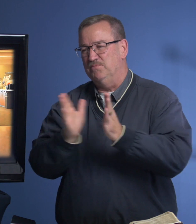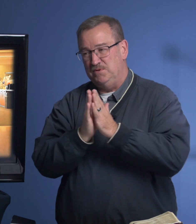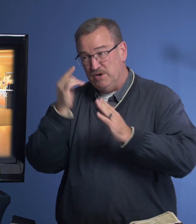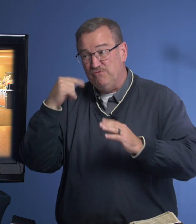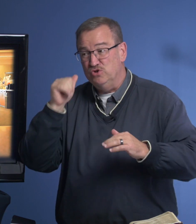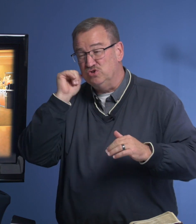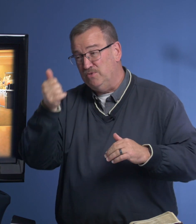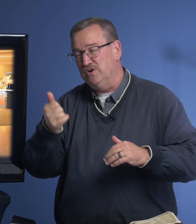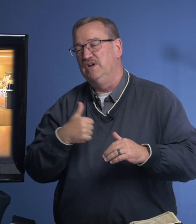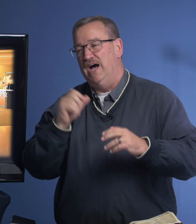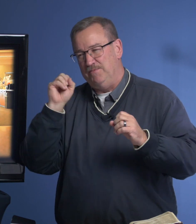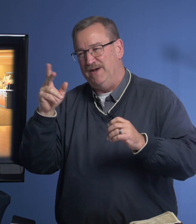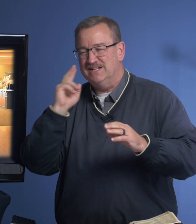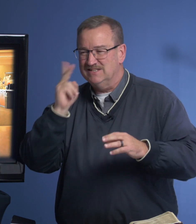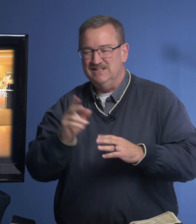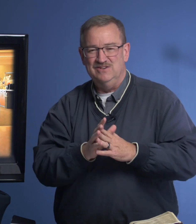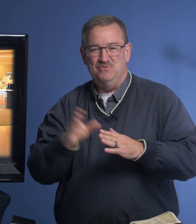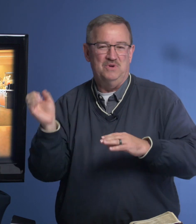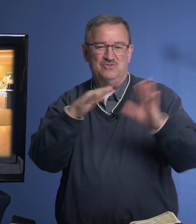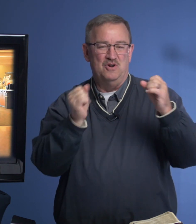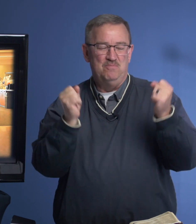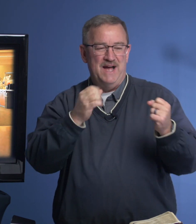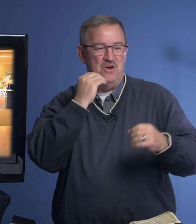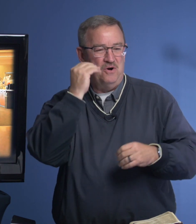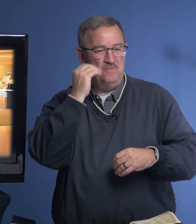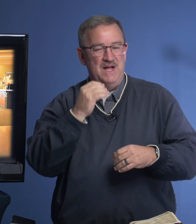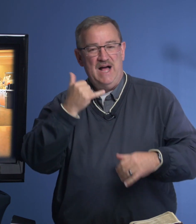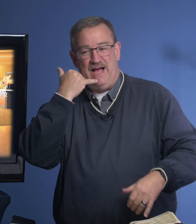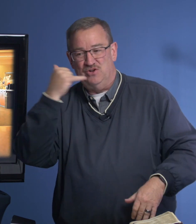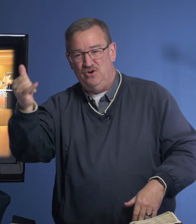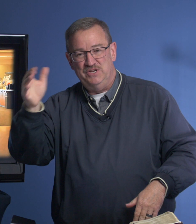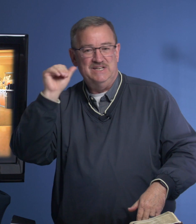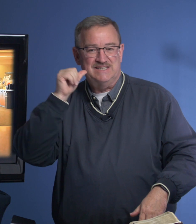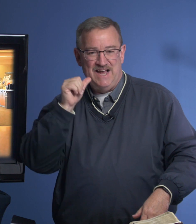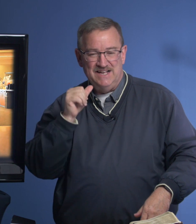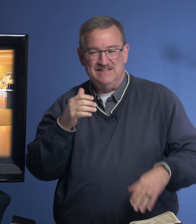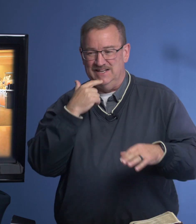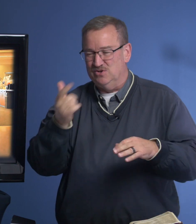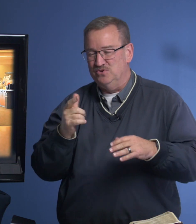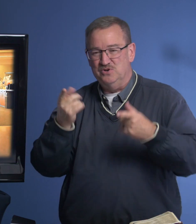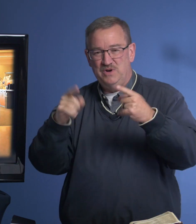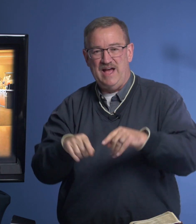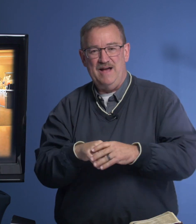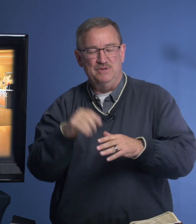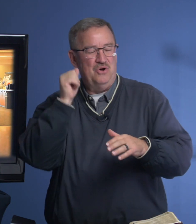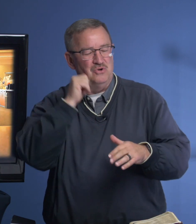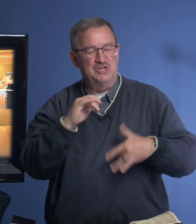I'm going to be praying for you tomorrow. I'll be back to see you. Drove back home. I called his aunt, and I told her what happened. Oh, she